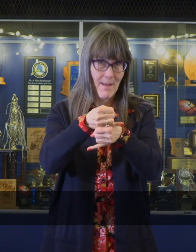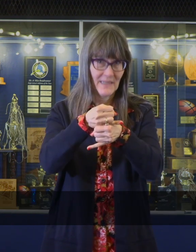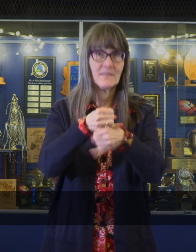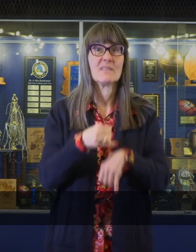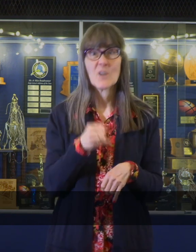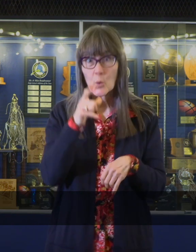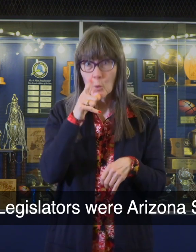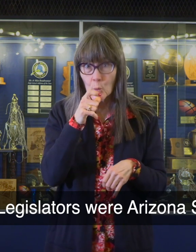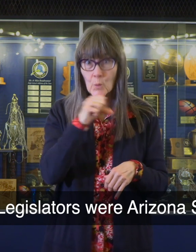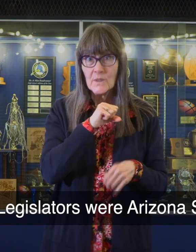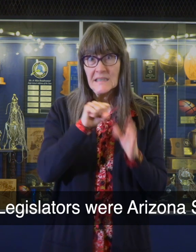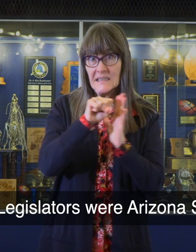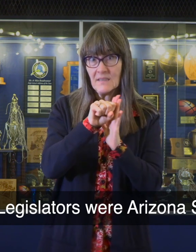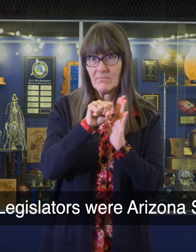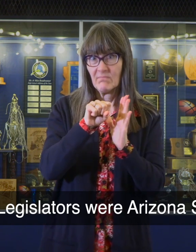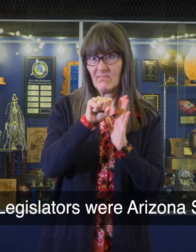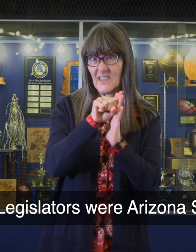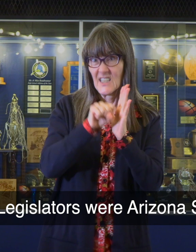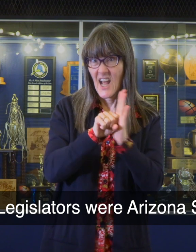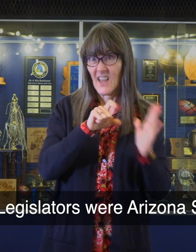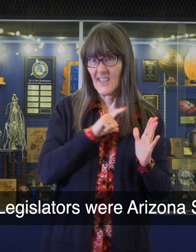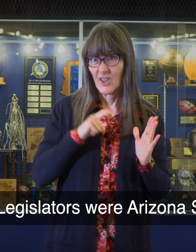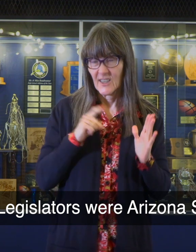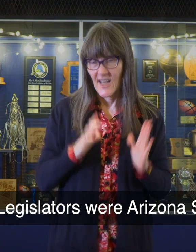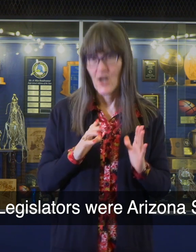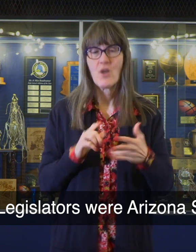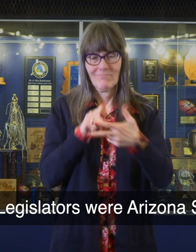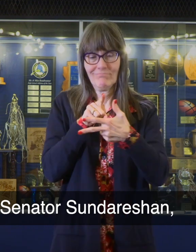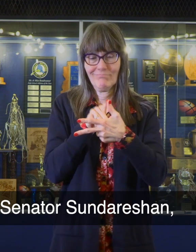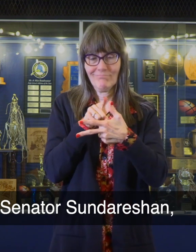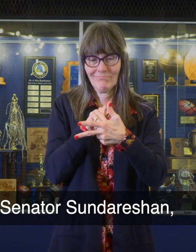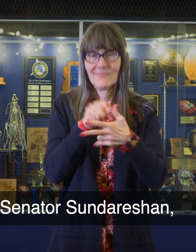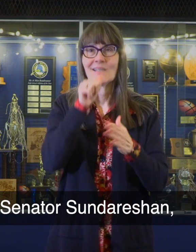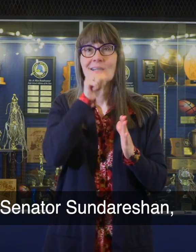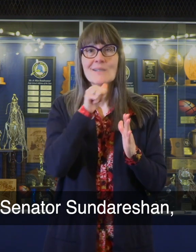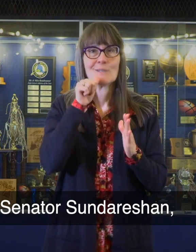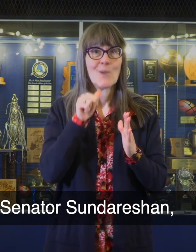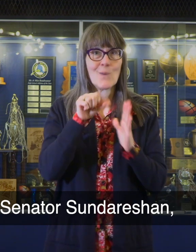Those legislators were Arizona State Senator Sundarashan,